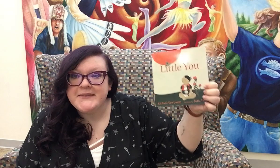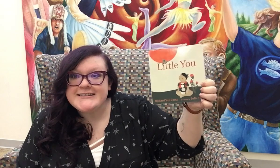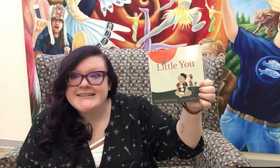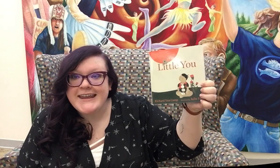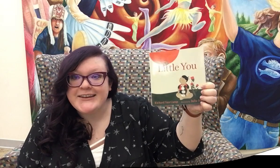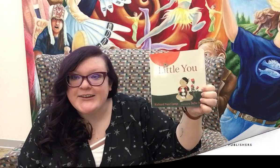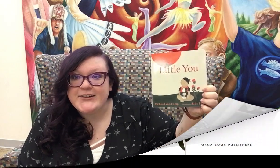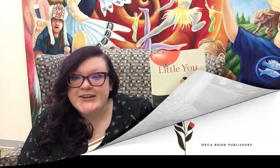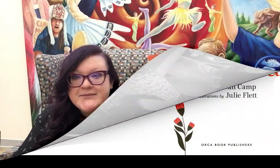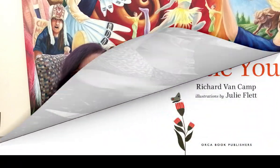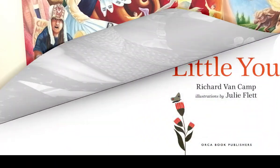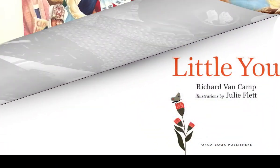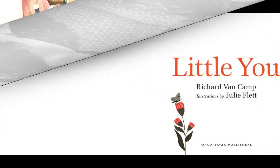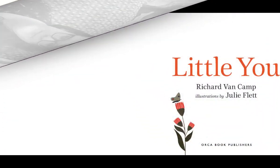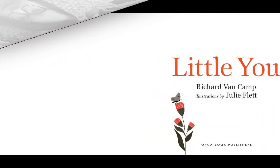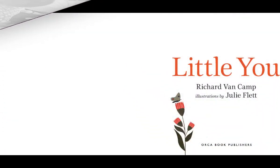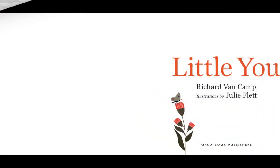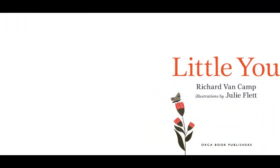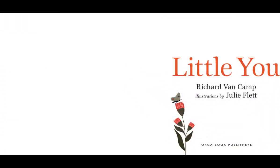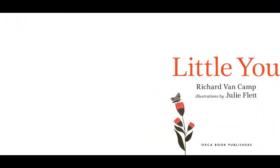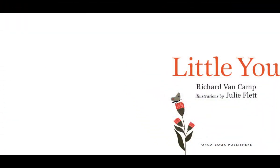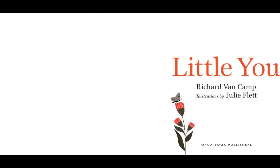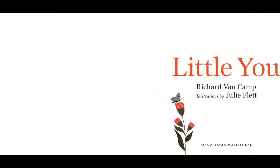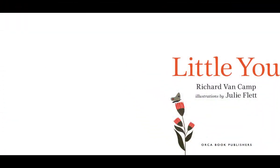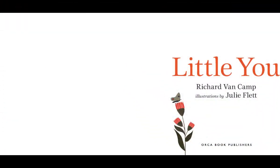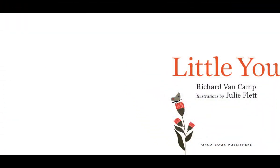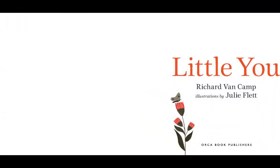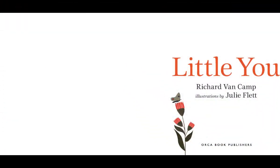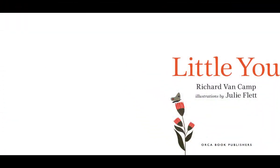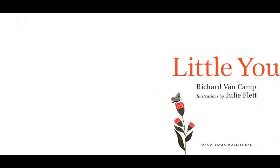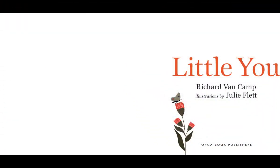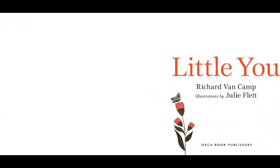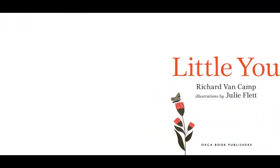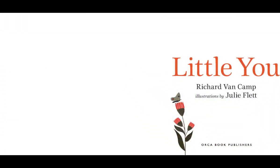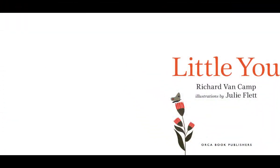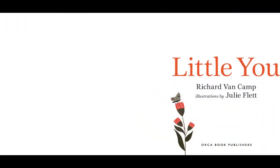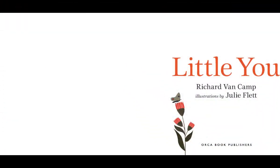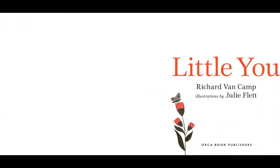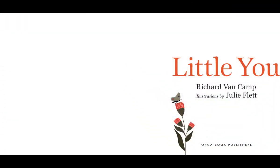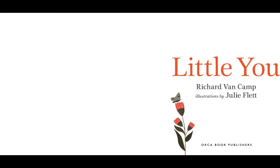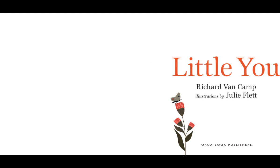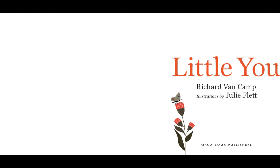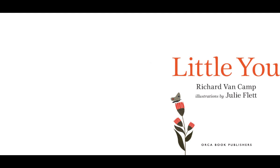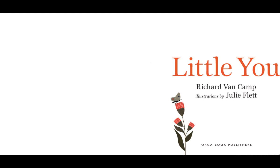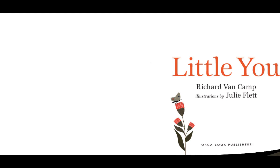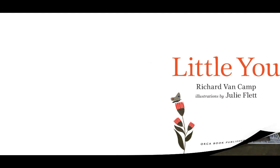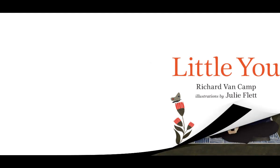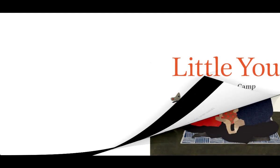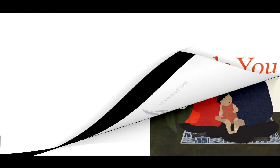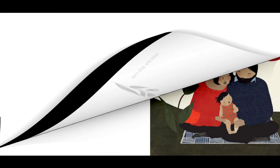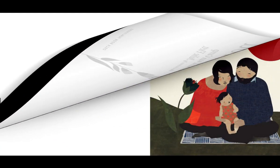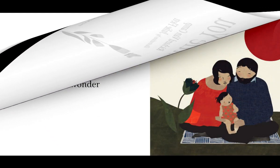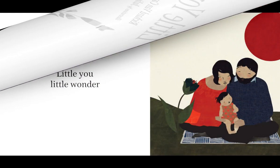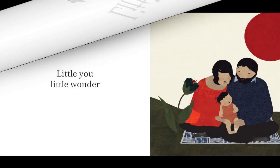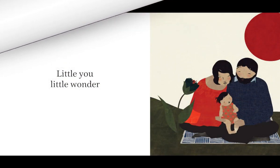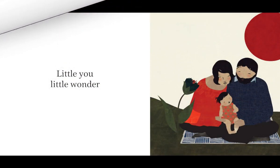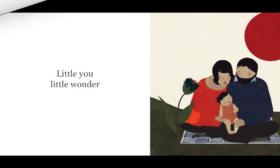Let's take a look. Little You by Richard Van Camp, illustrations by Julie Flatt. Little You,